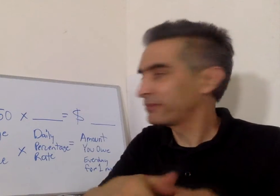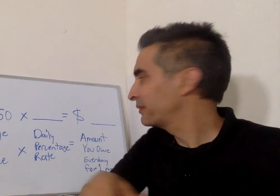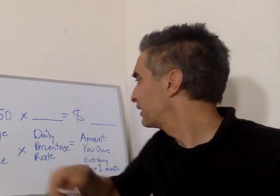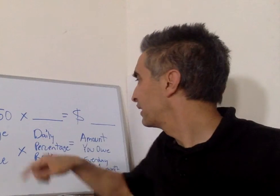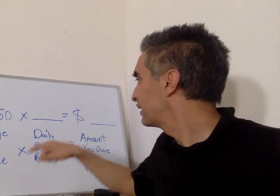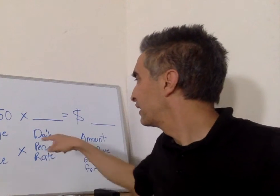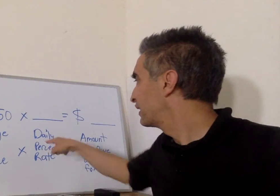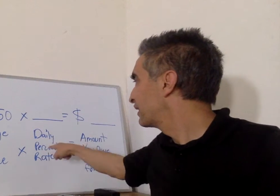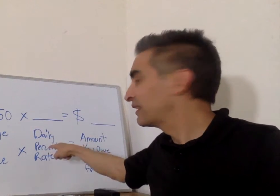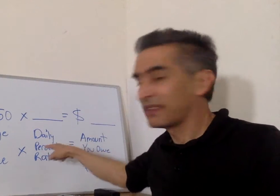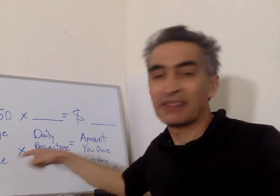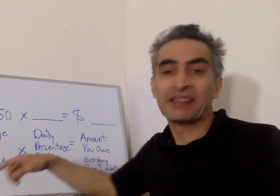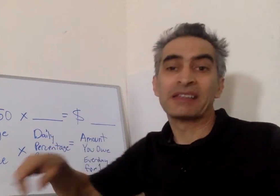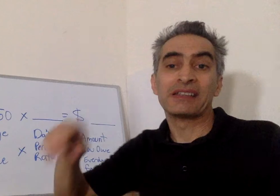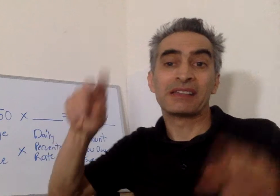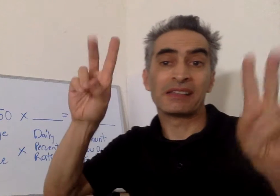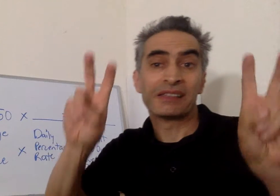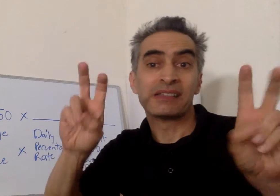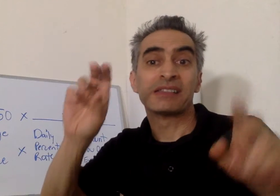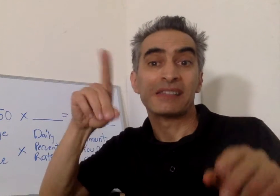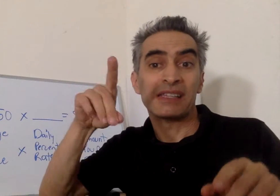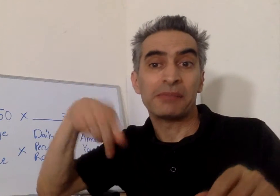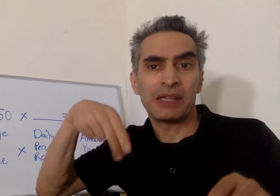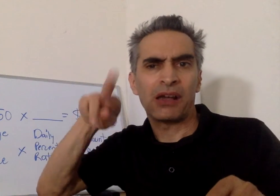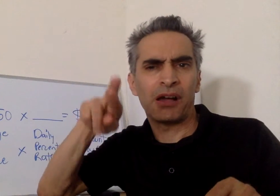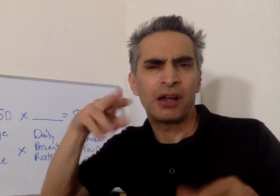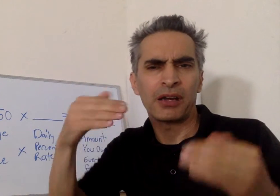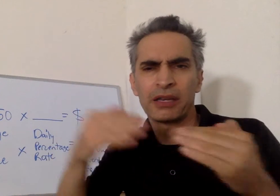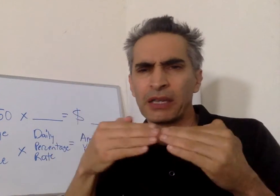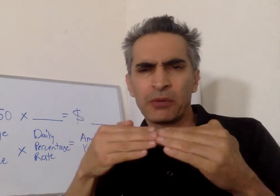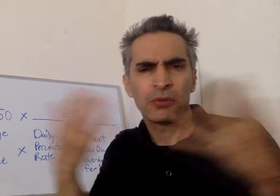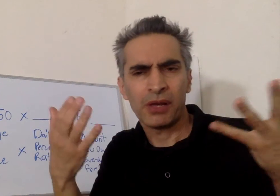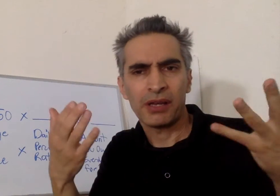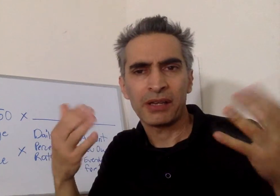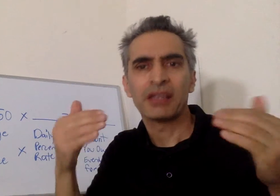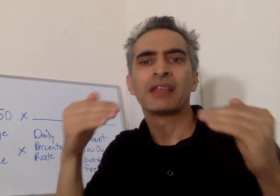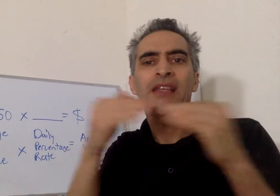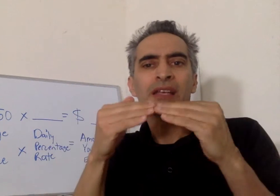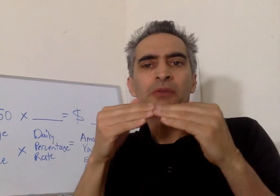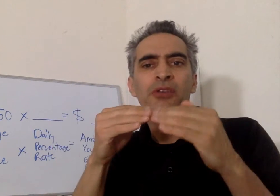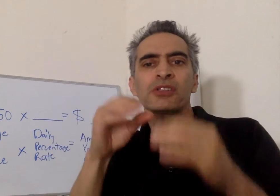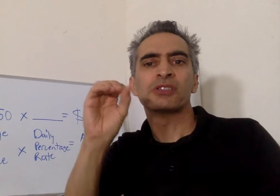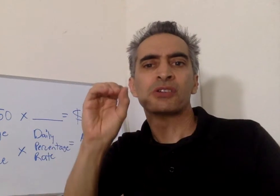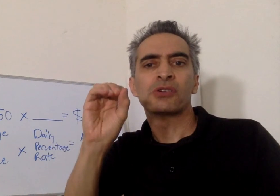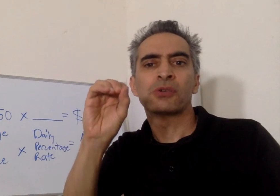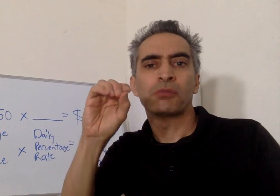the DPR equals 20% divided 0.548